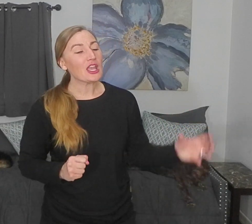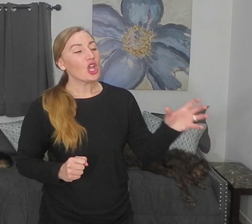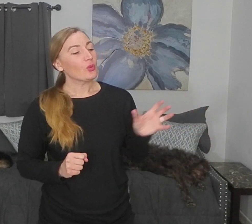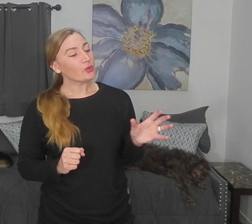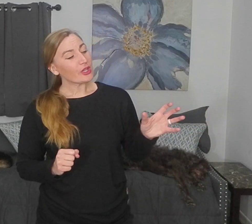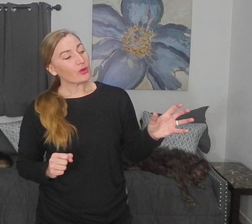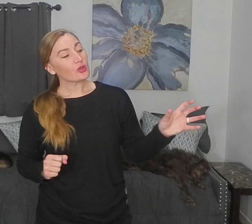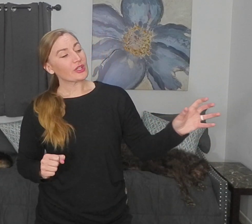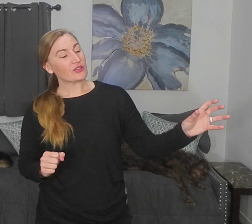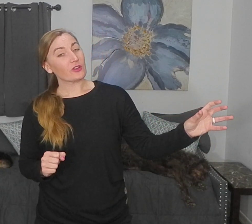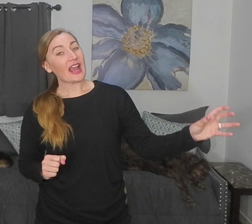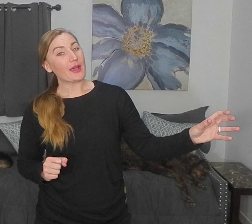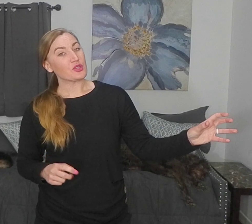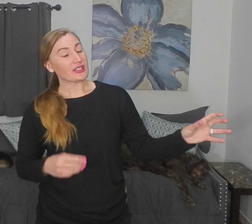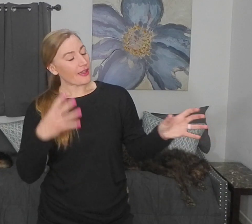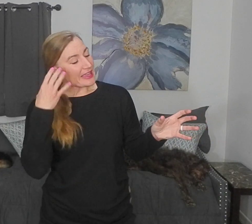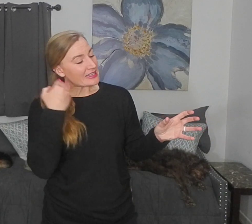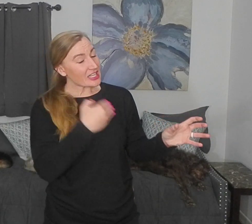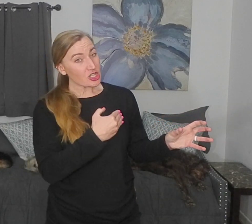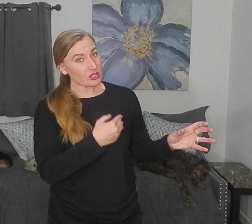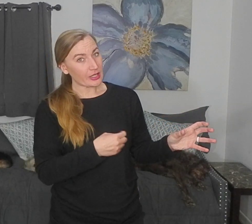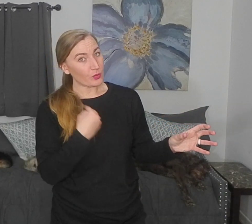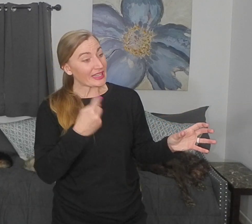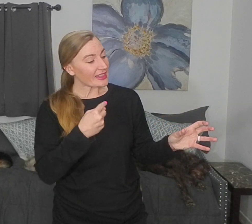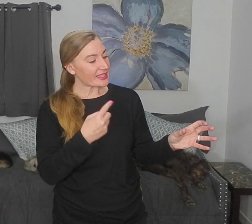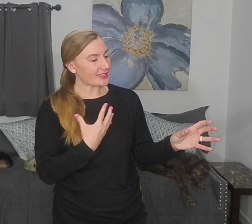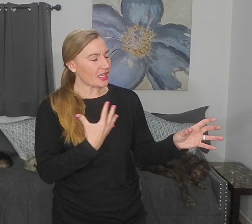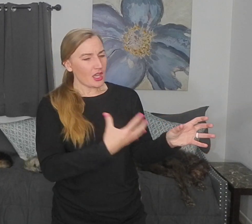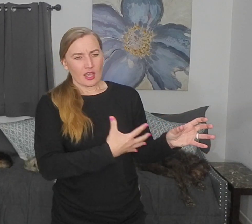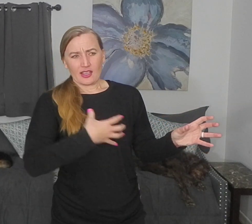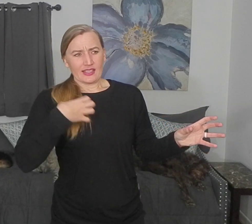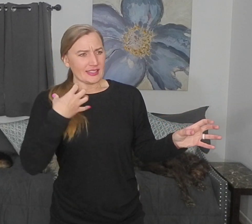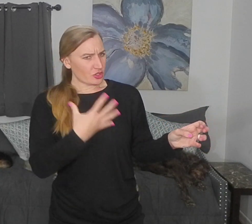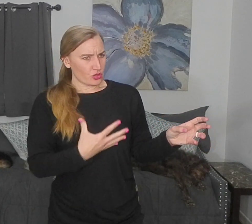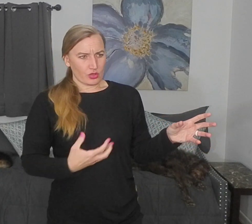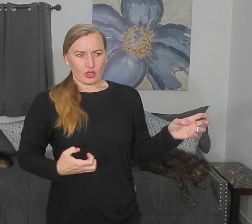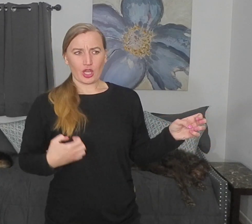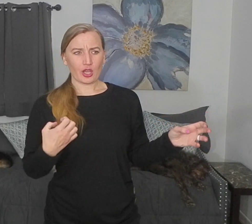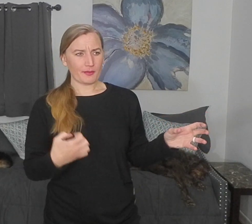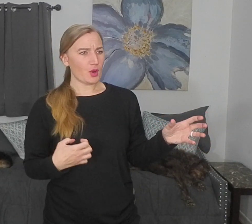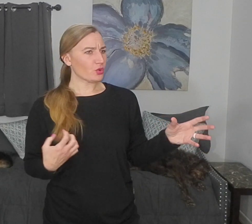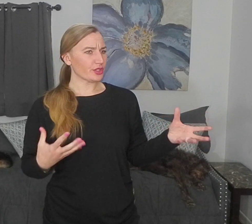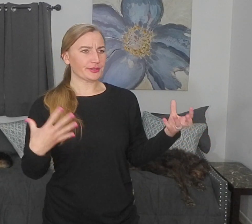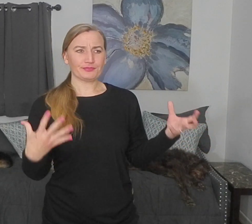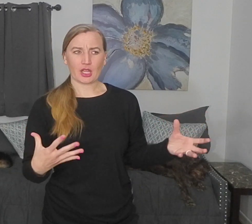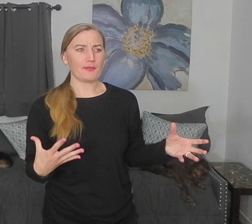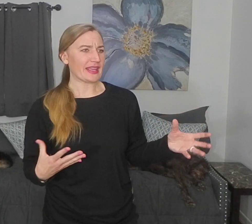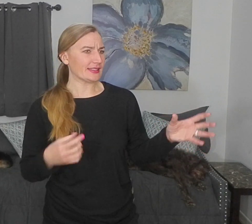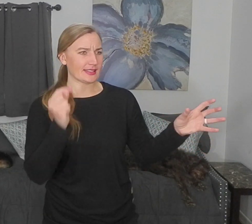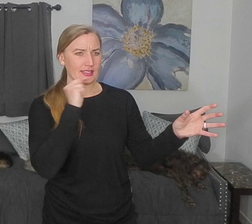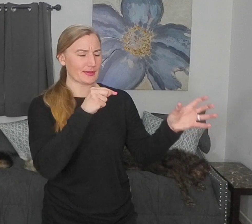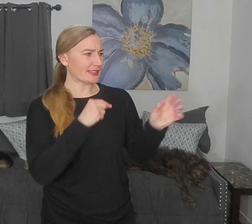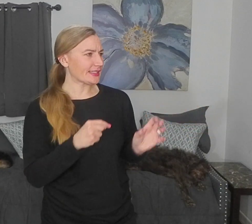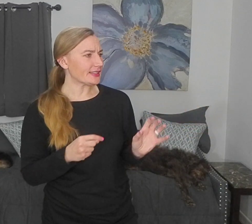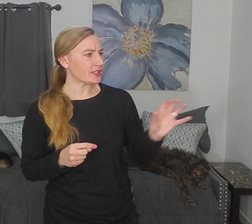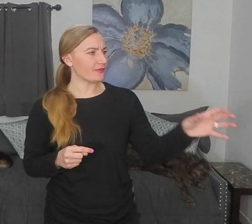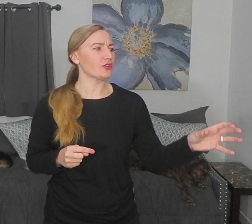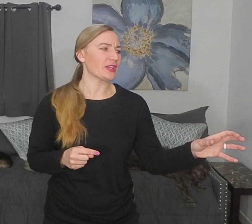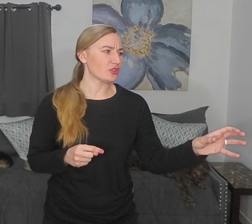When we go to reach for an object, initially we get this central motor command system that sends the information